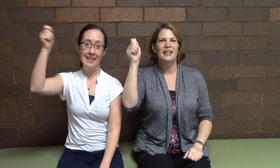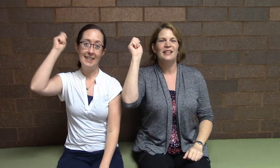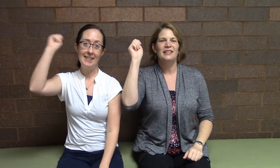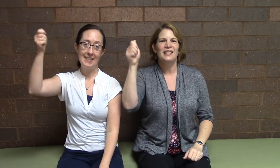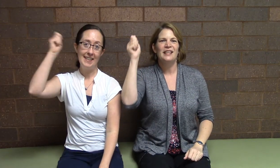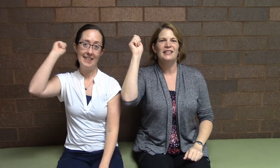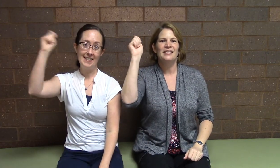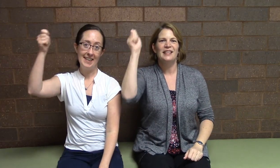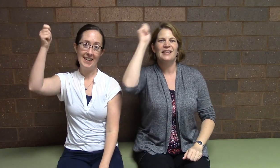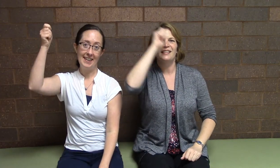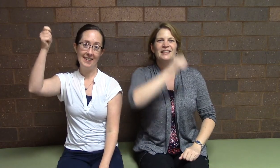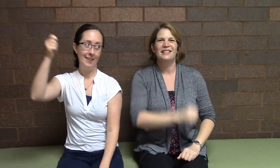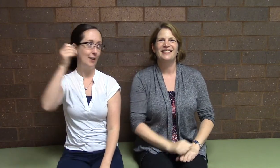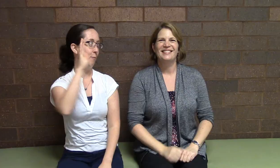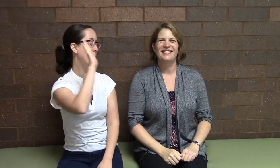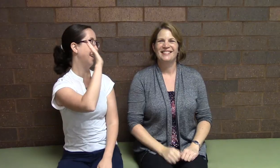ding, ding, ding, ding. Good work.